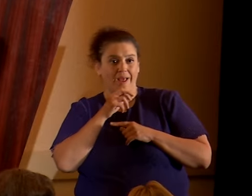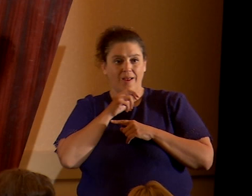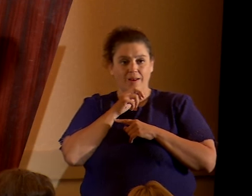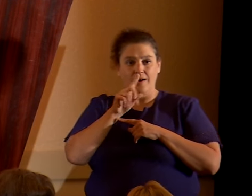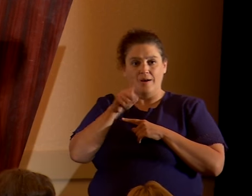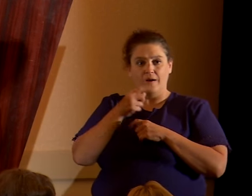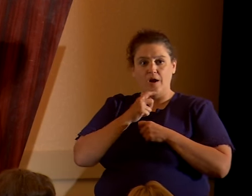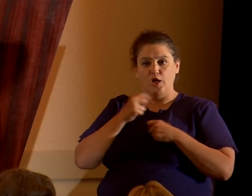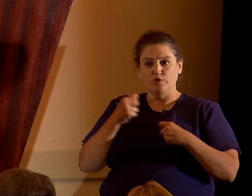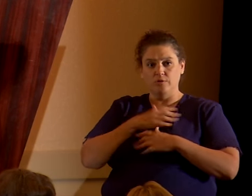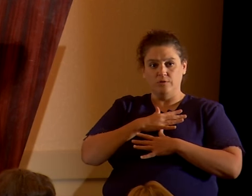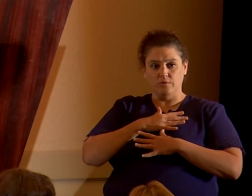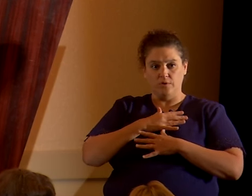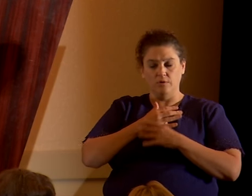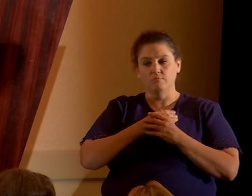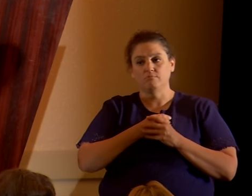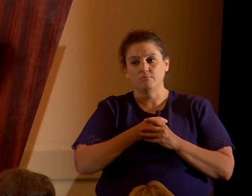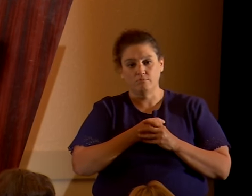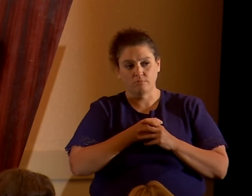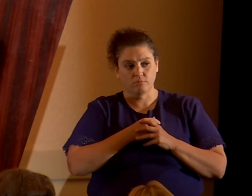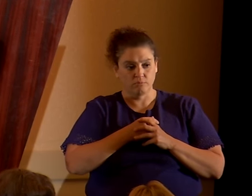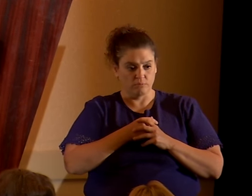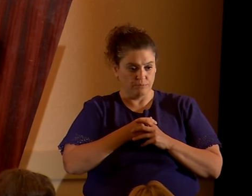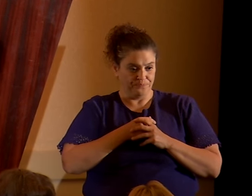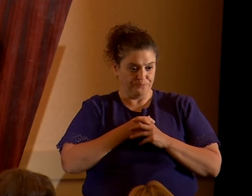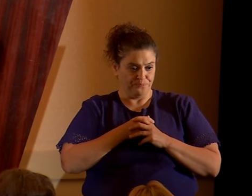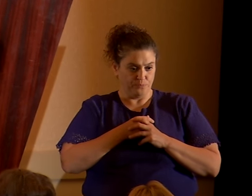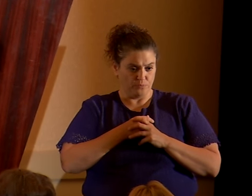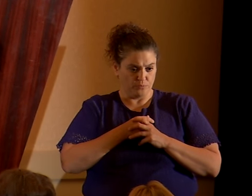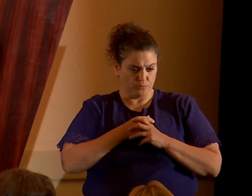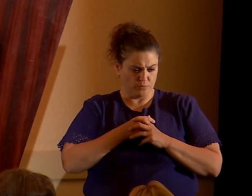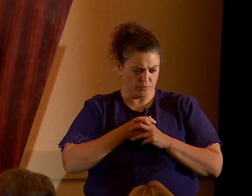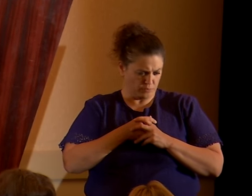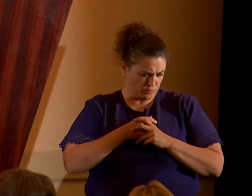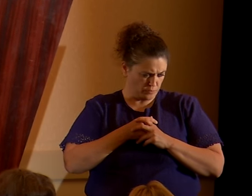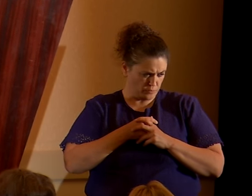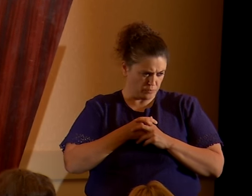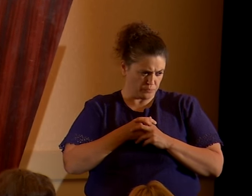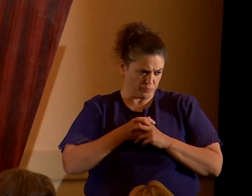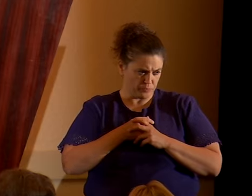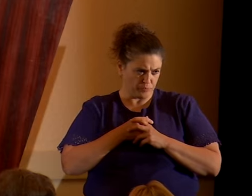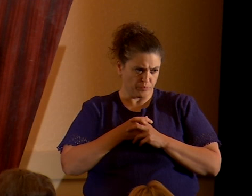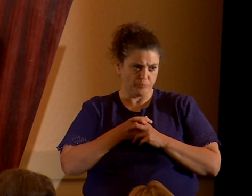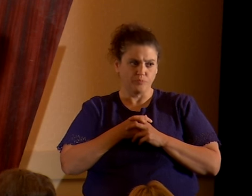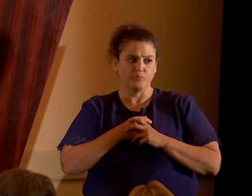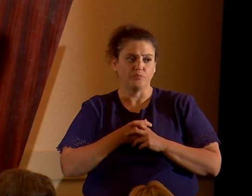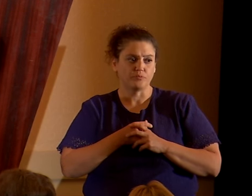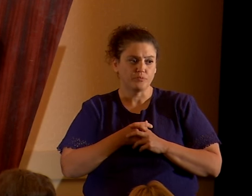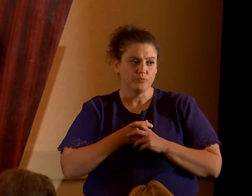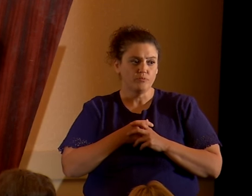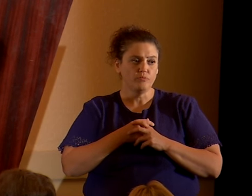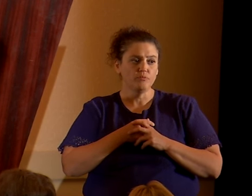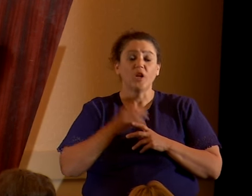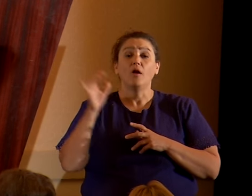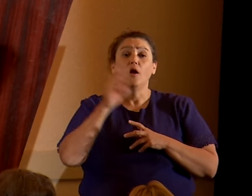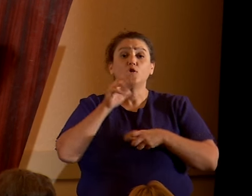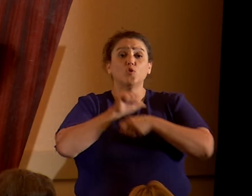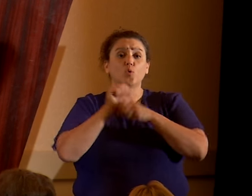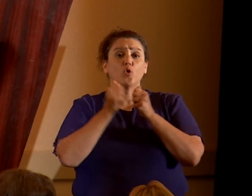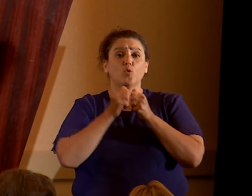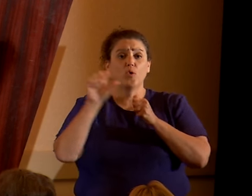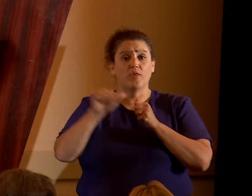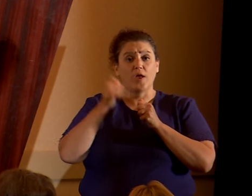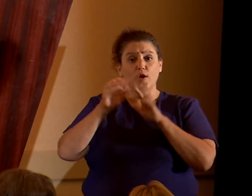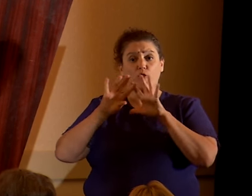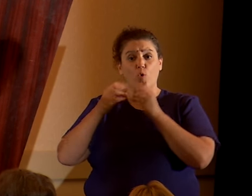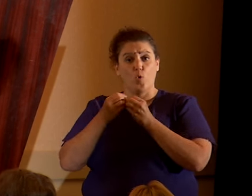fear and authoritarianism. I work in another work project that I'm involved in, it's called Global Secular Organizing and Strategy, which is,